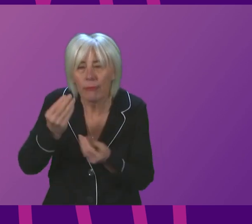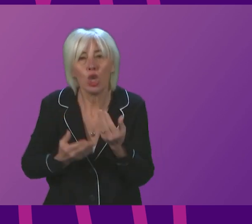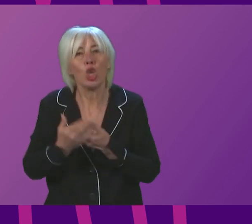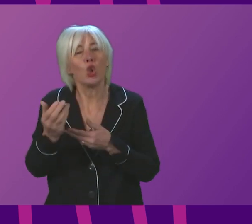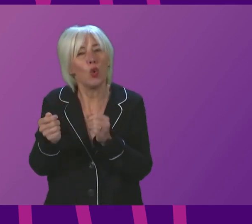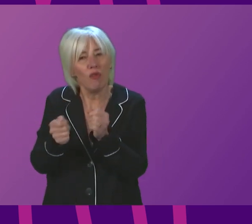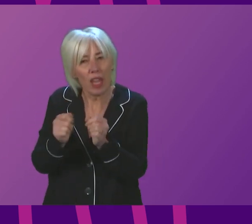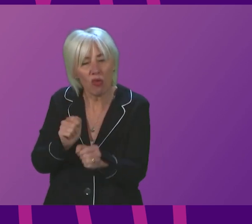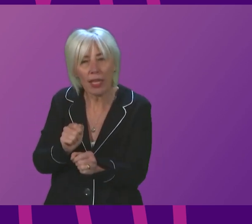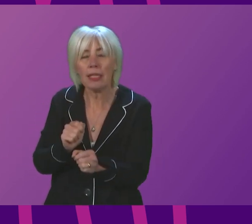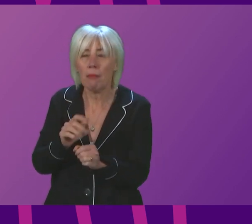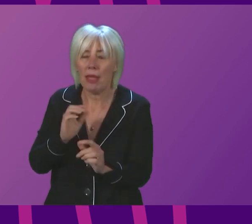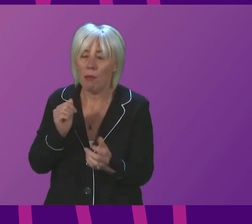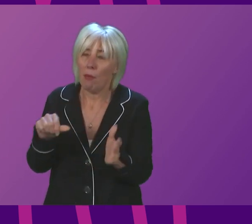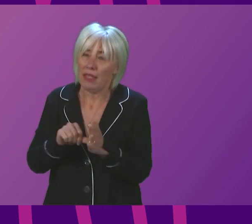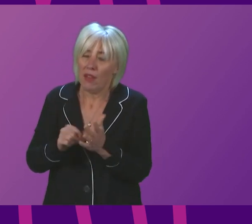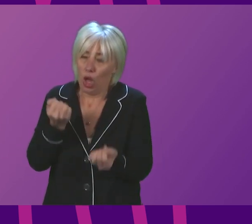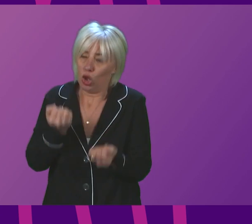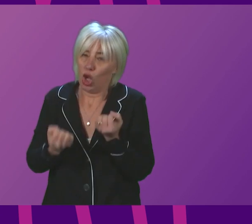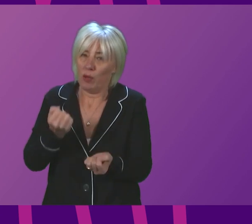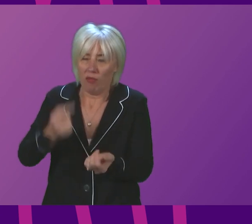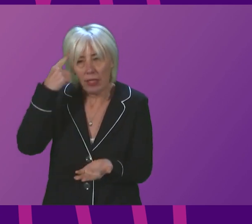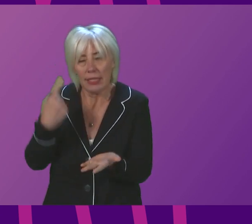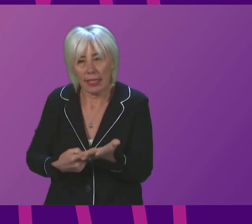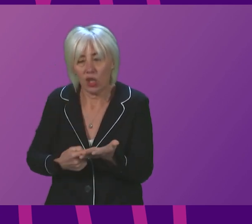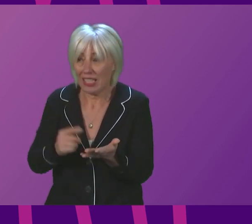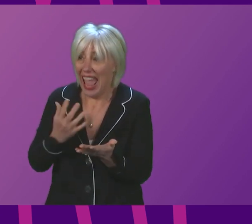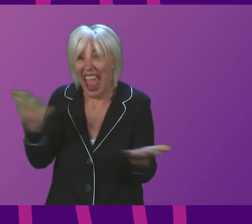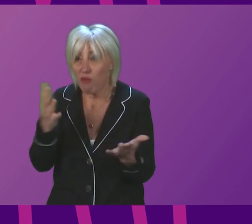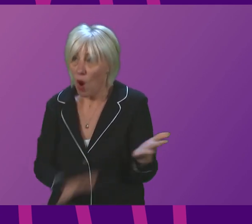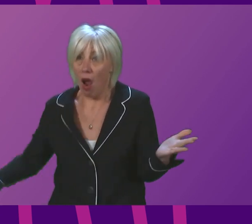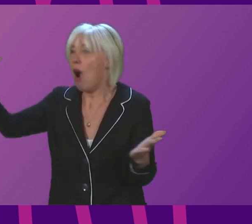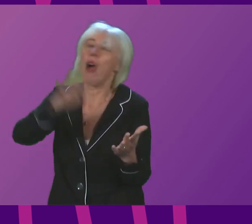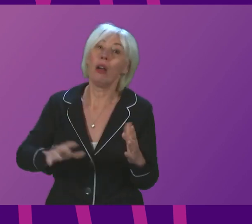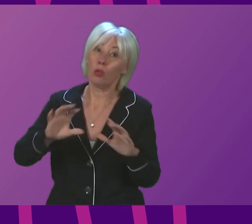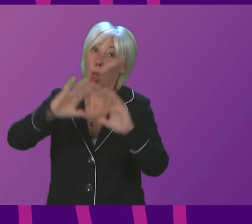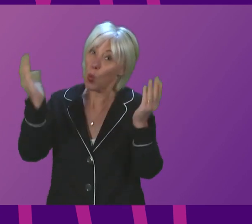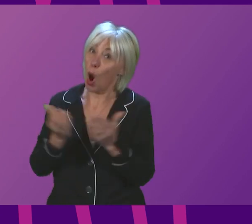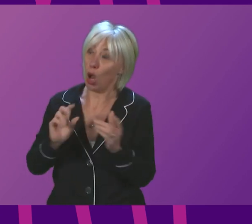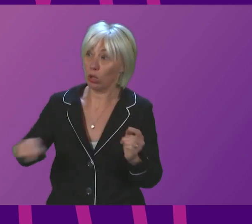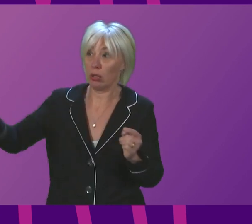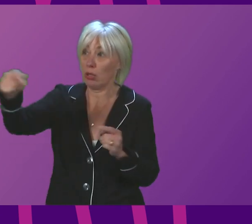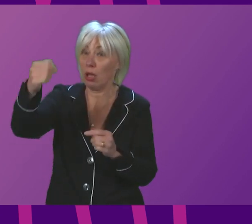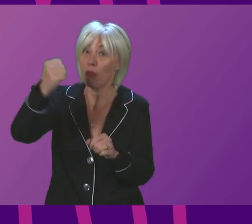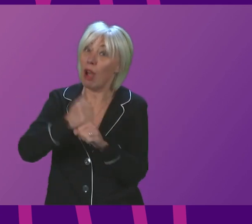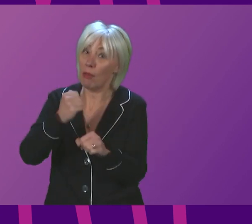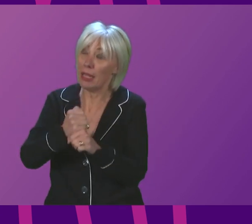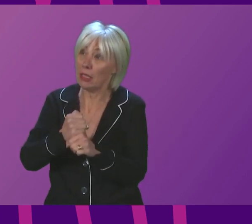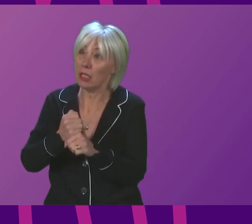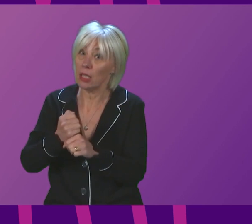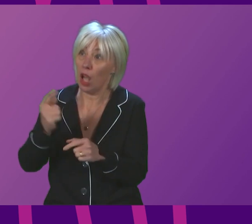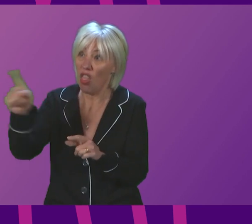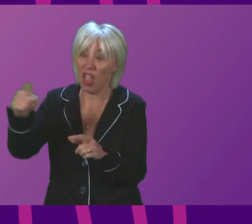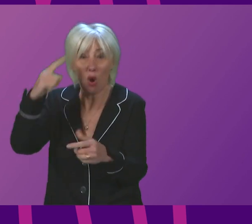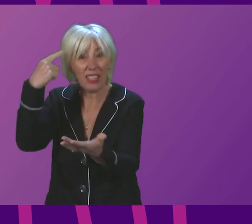may involve very difficult judgments for governments everywhere. Indeed, many governments around the world are already taking decisions that we all